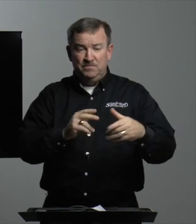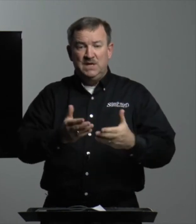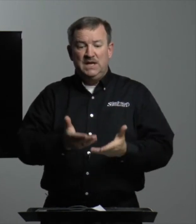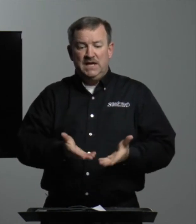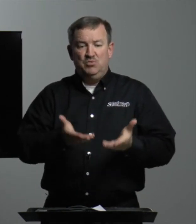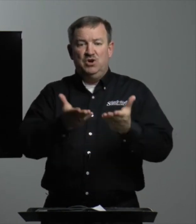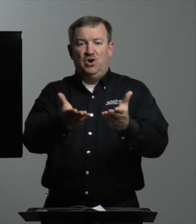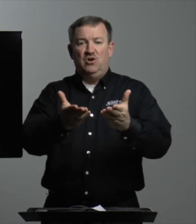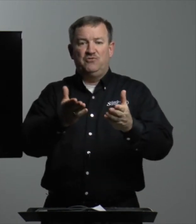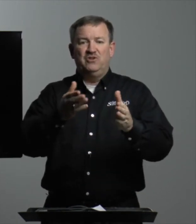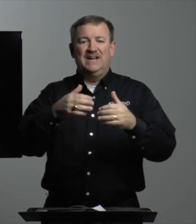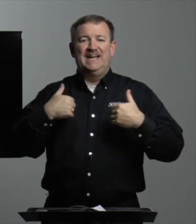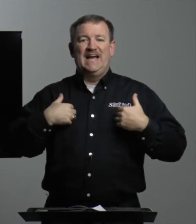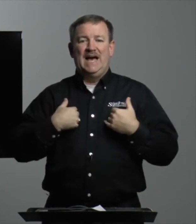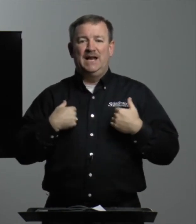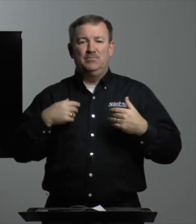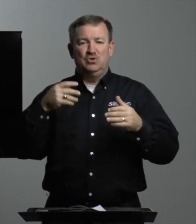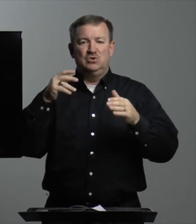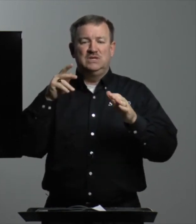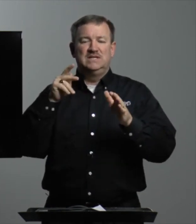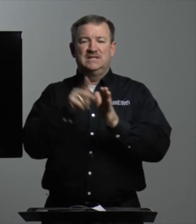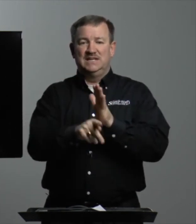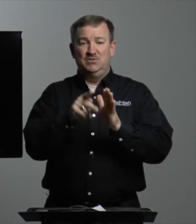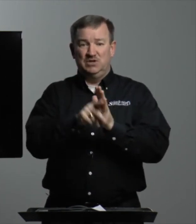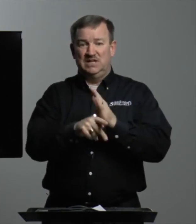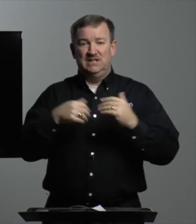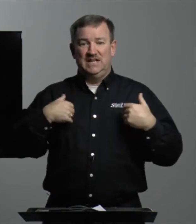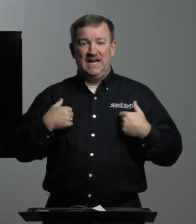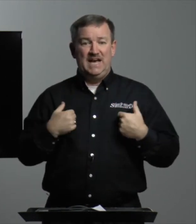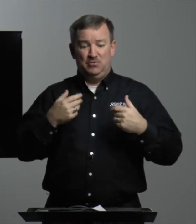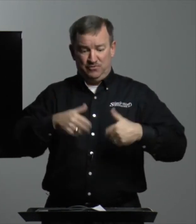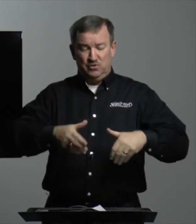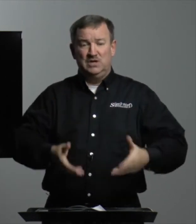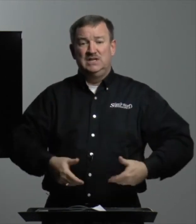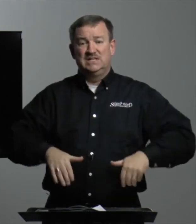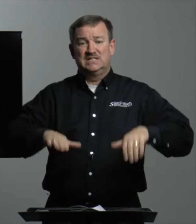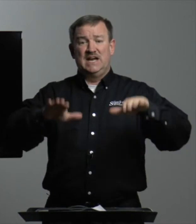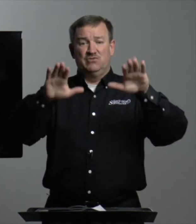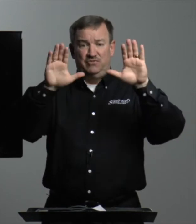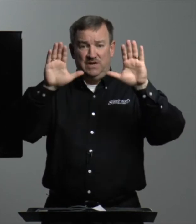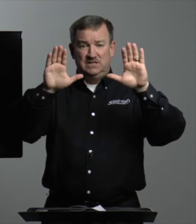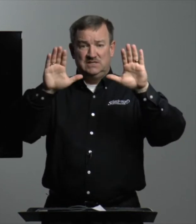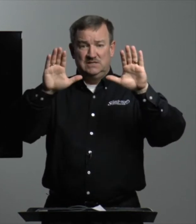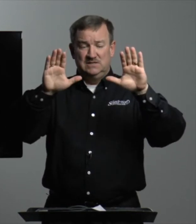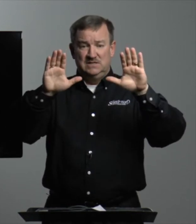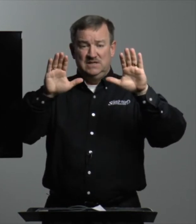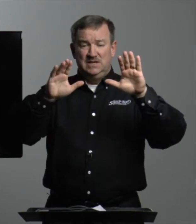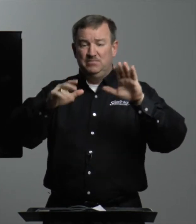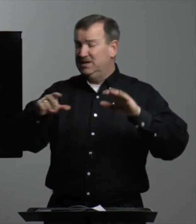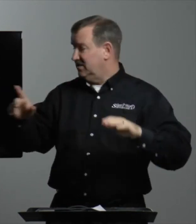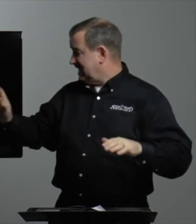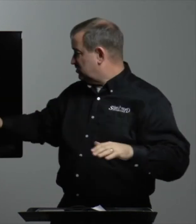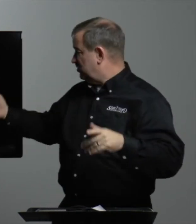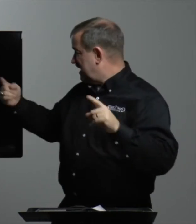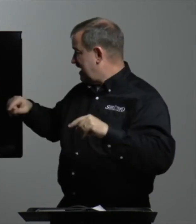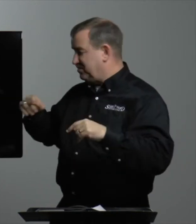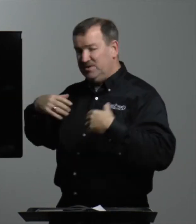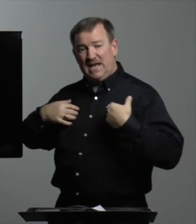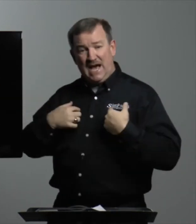he would offer an animal. He would kill an animal for sacrifice. But that's what would happen. The